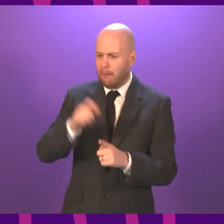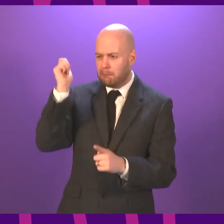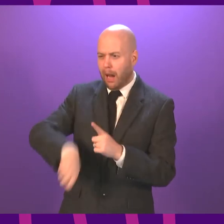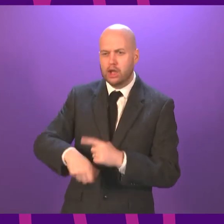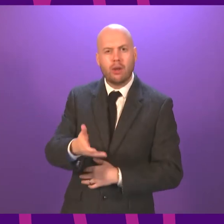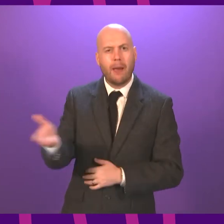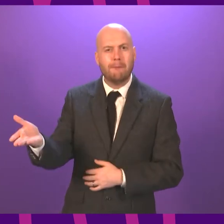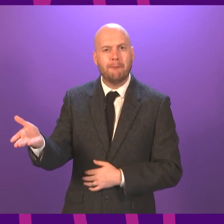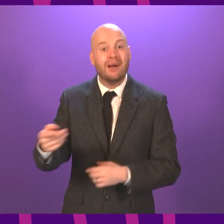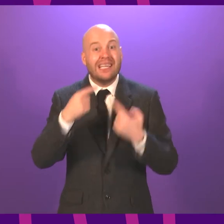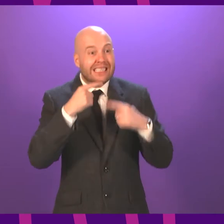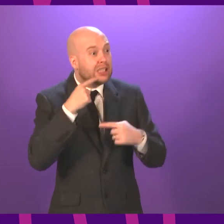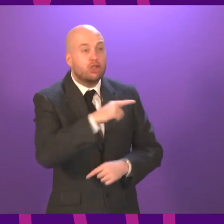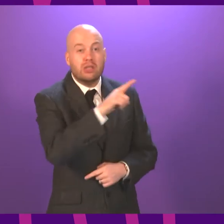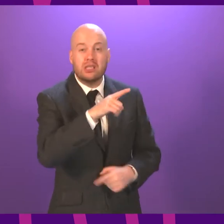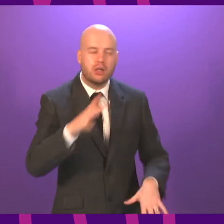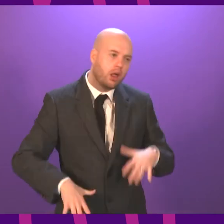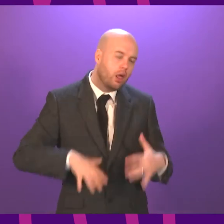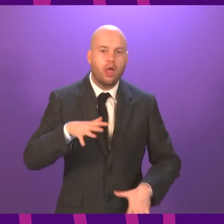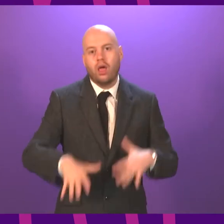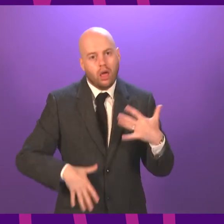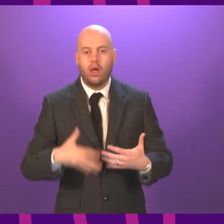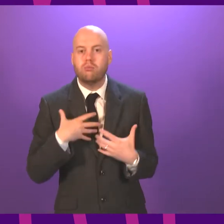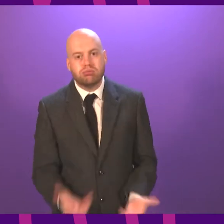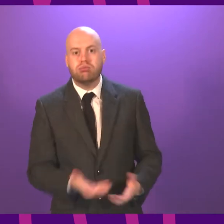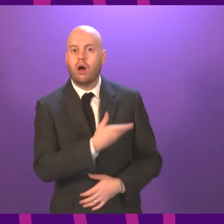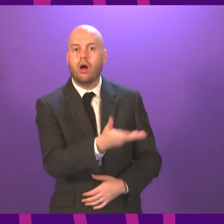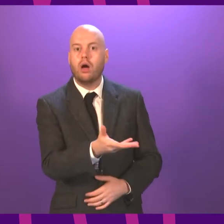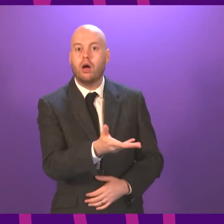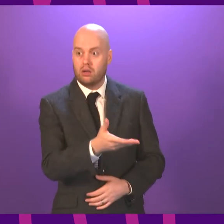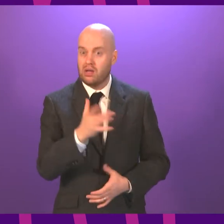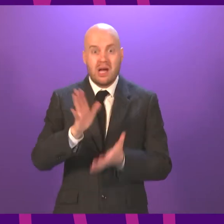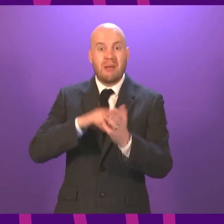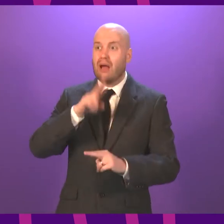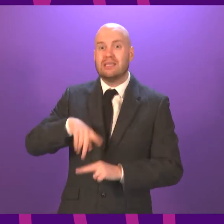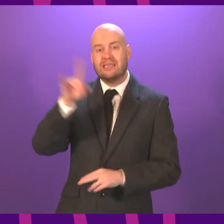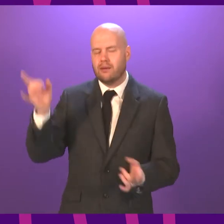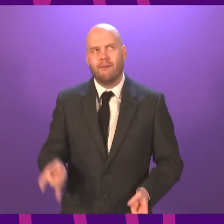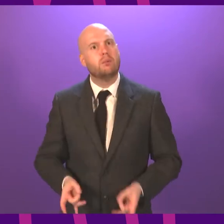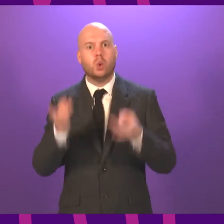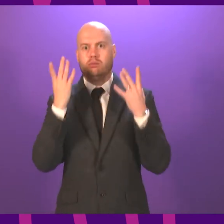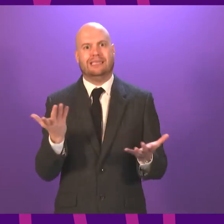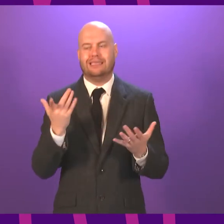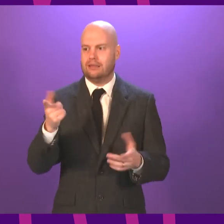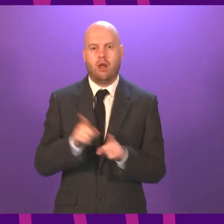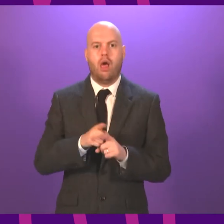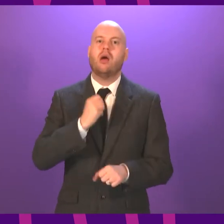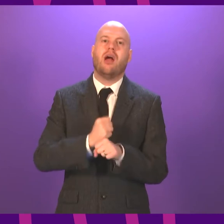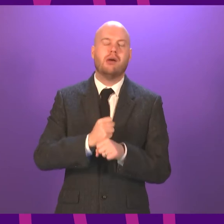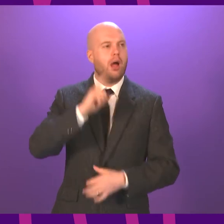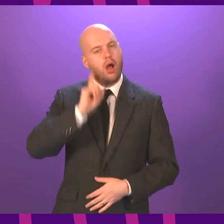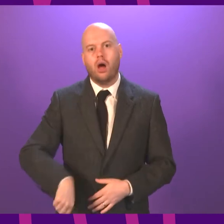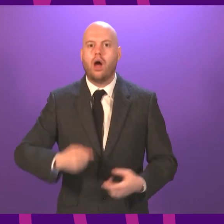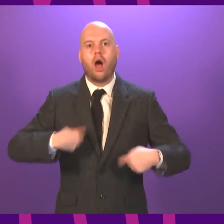scunnered, their concerns ignored, parents furious with this government not listening to them. So will the first minister